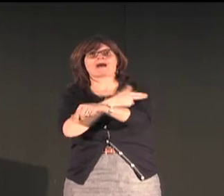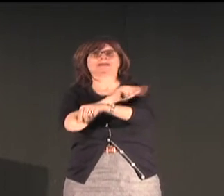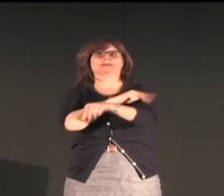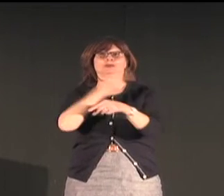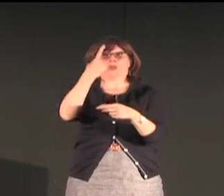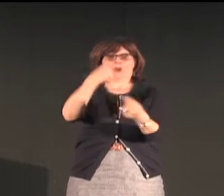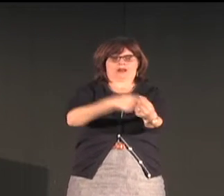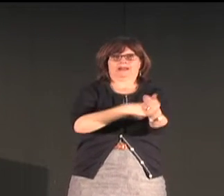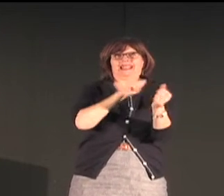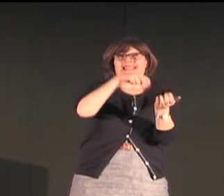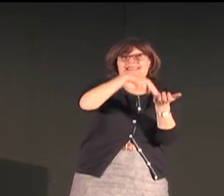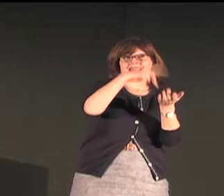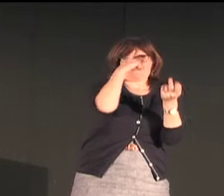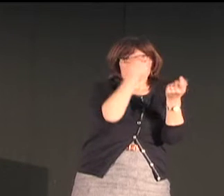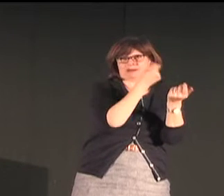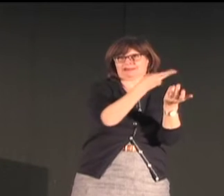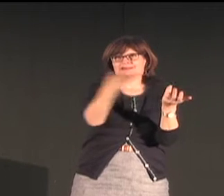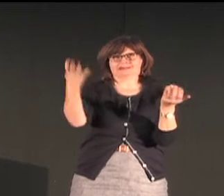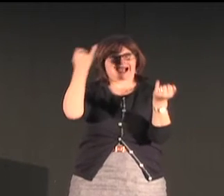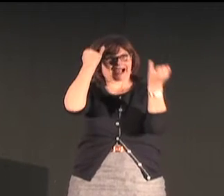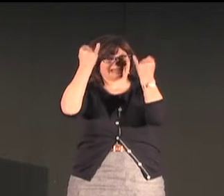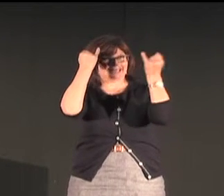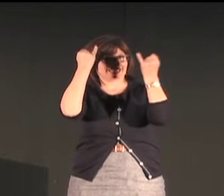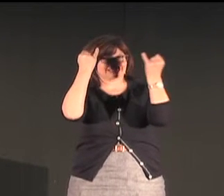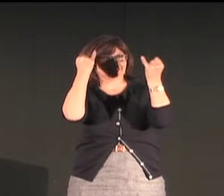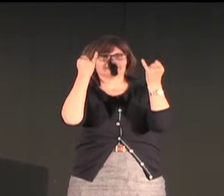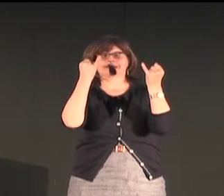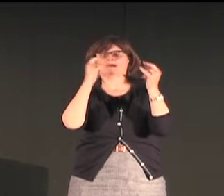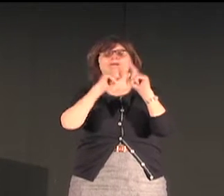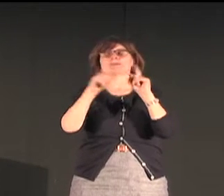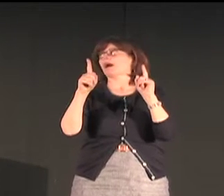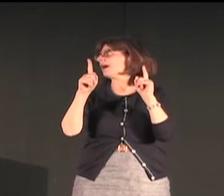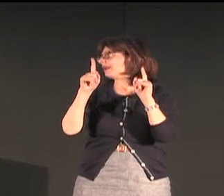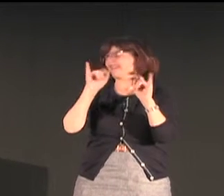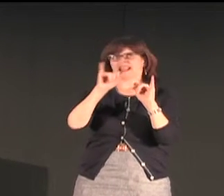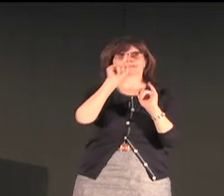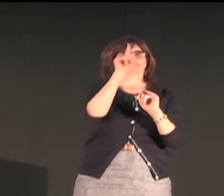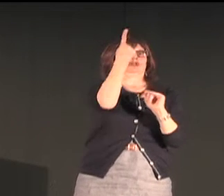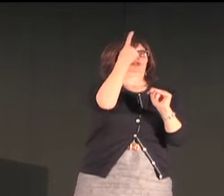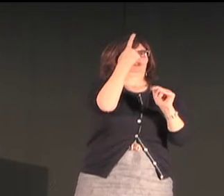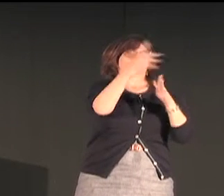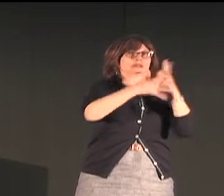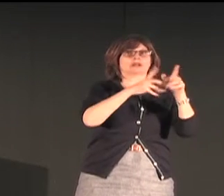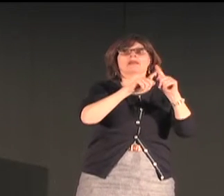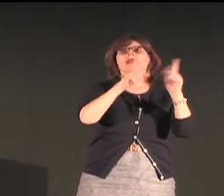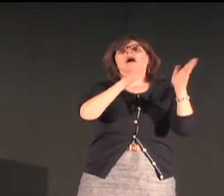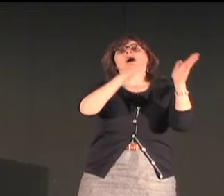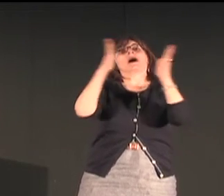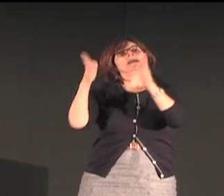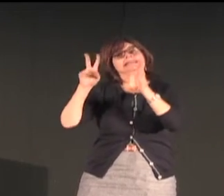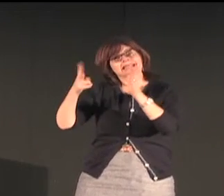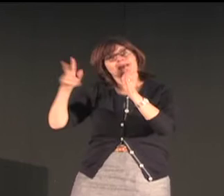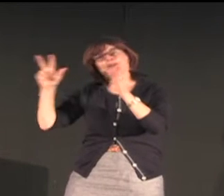I'm going to the hospital so that sign could be used for several different ideas in the first generation